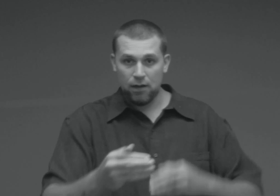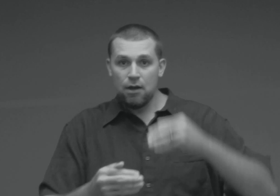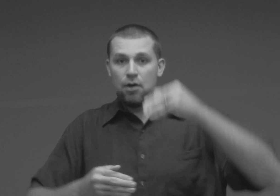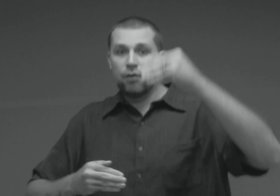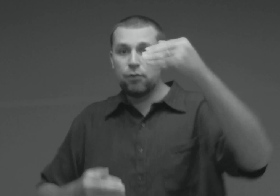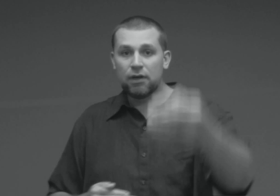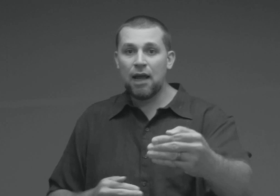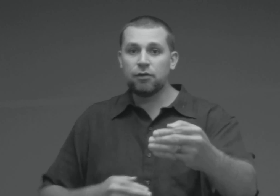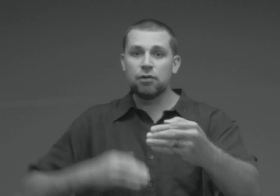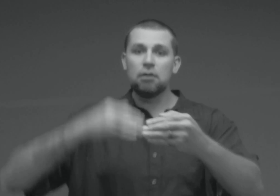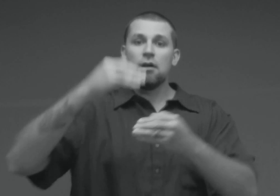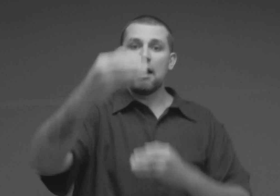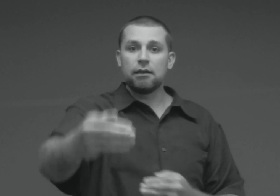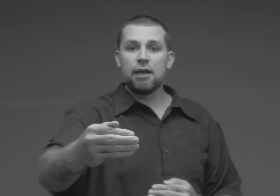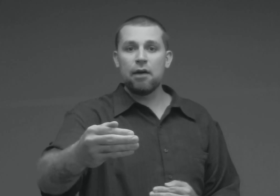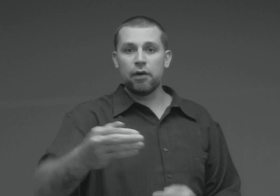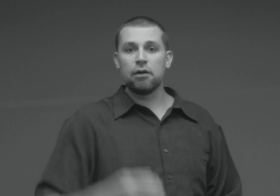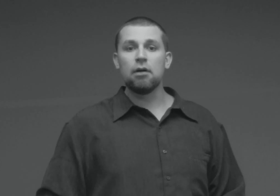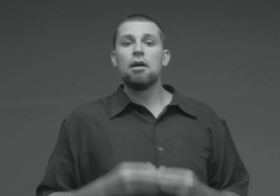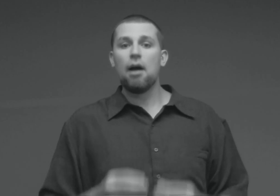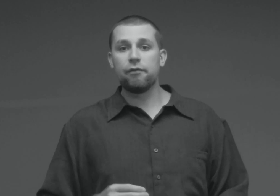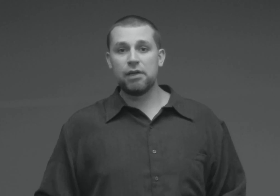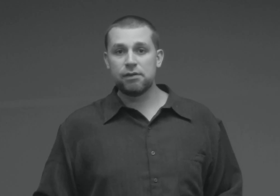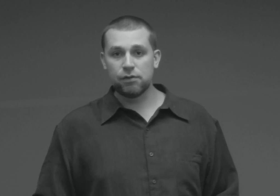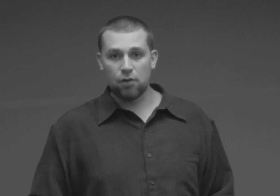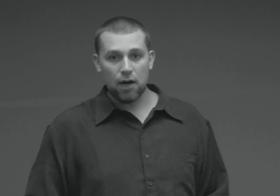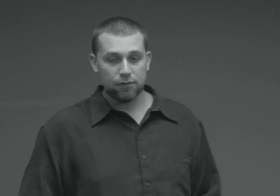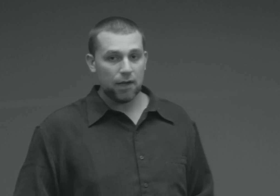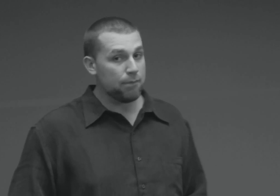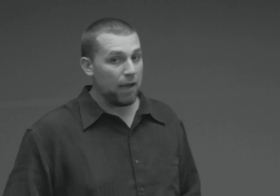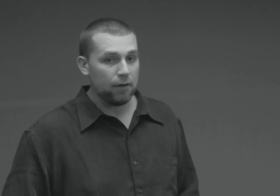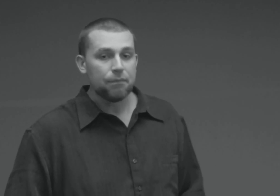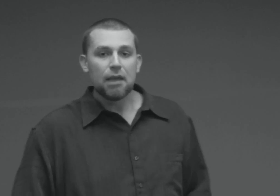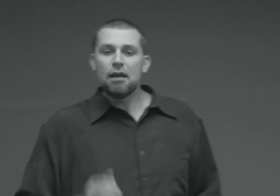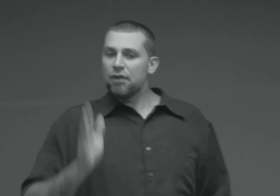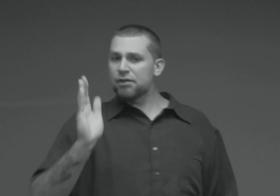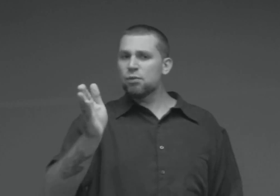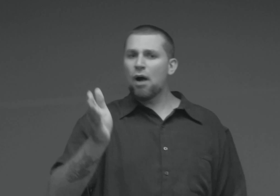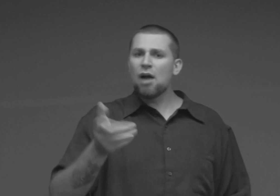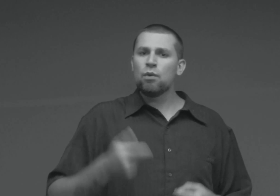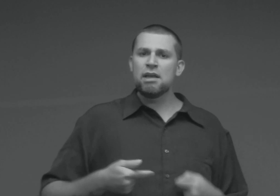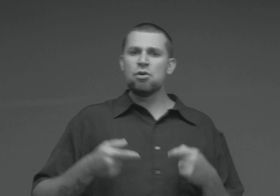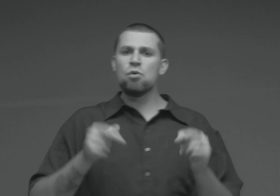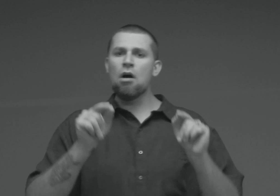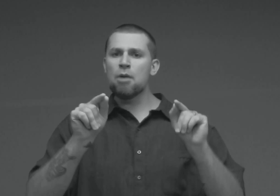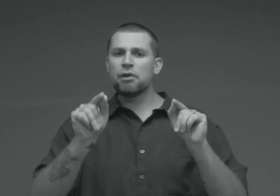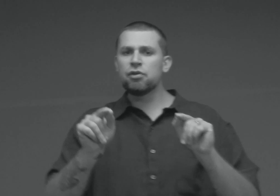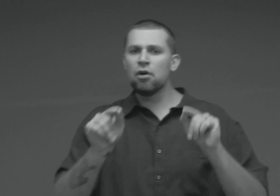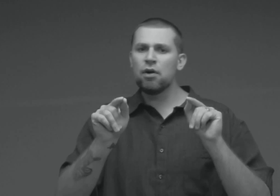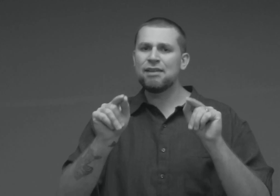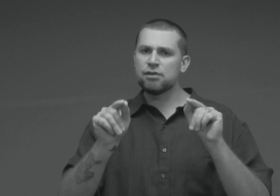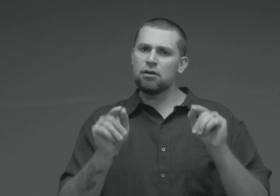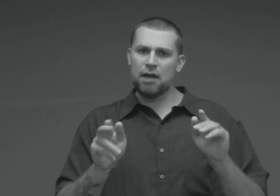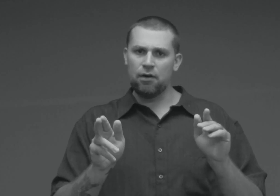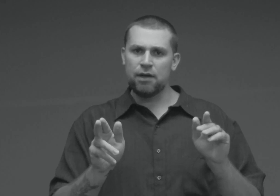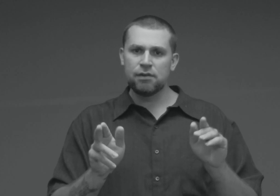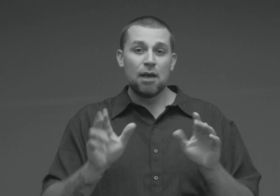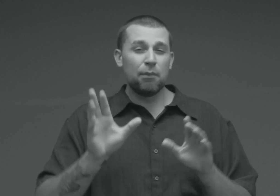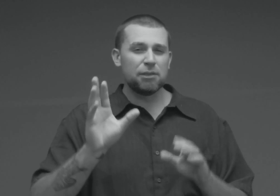to the nature and character of Jesus Christ. This is why we who are mature in certain areas must